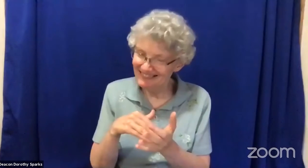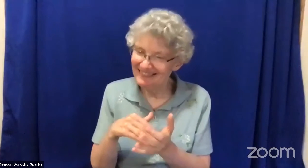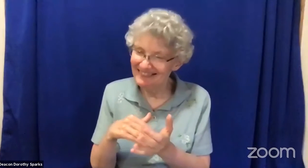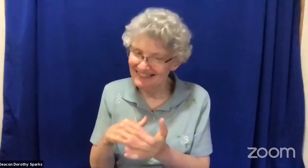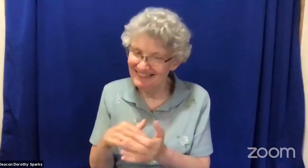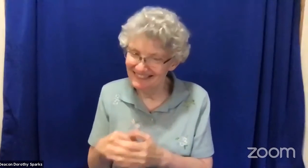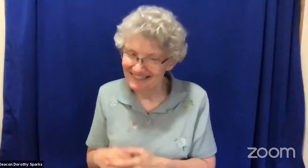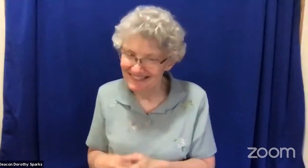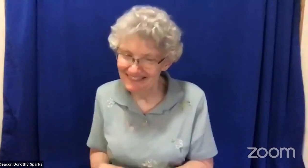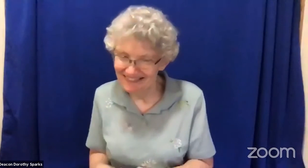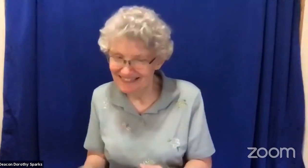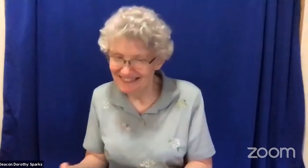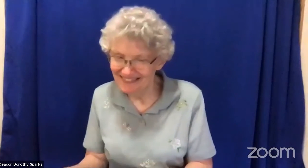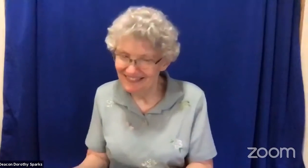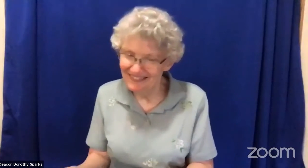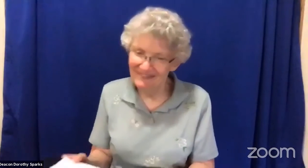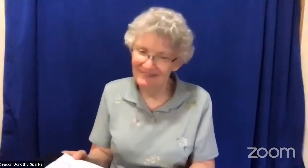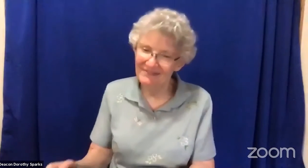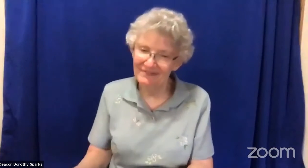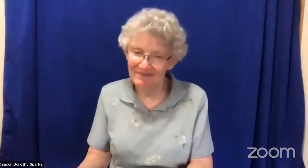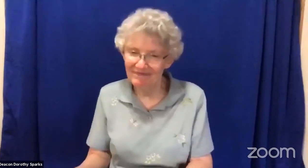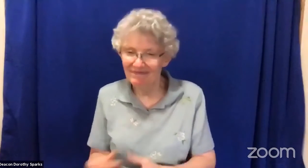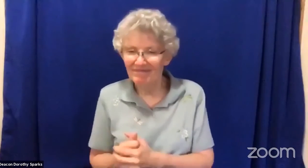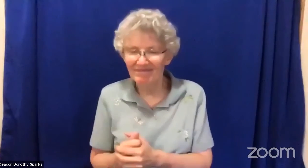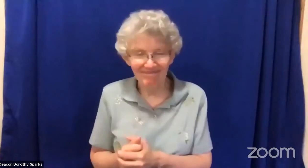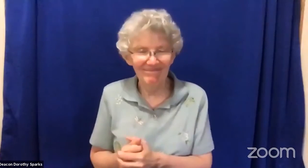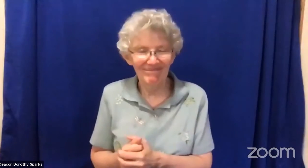in america even even though her skin was black